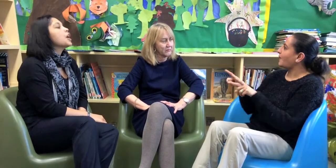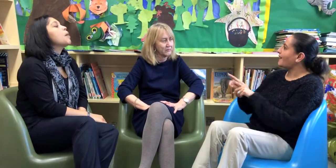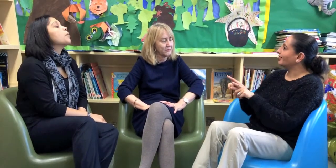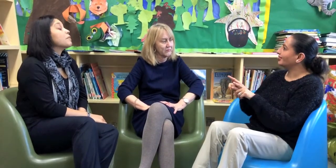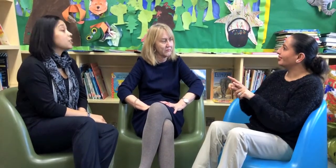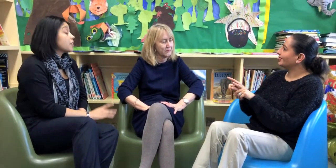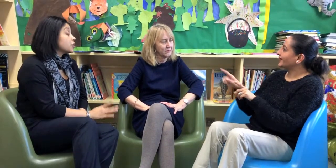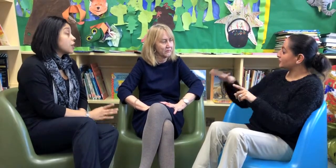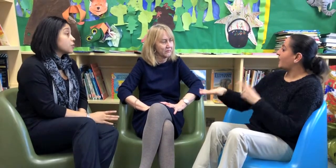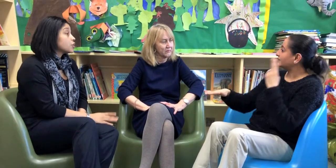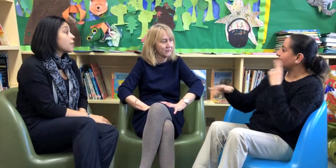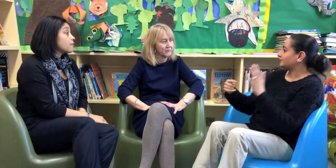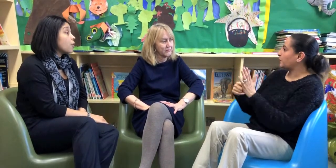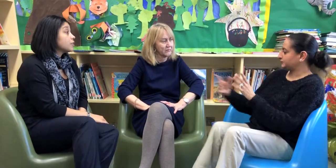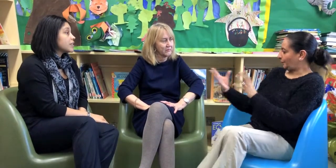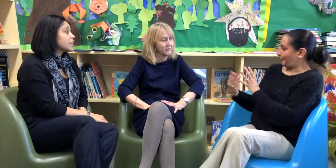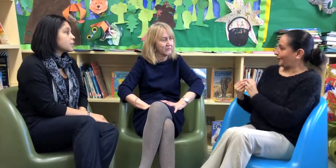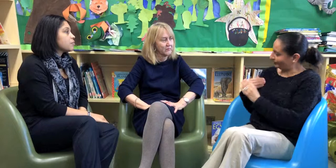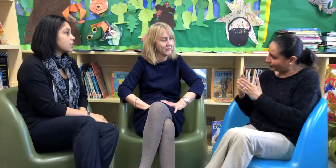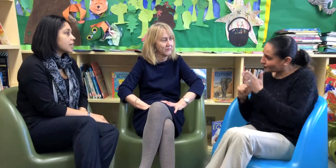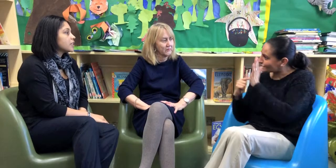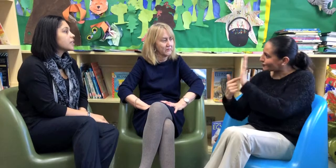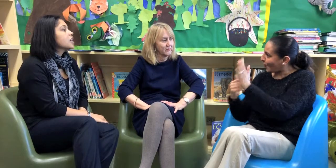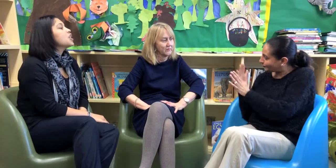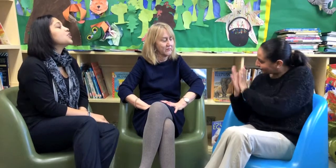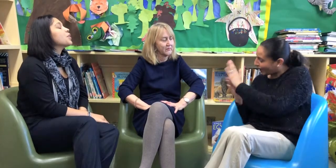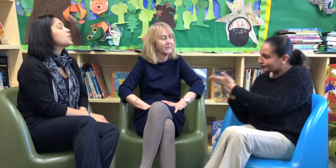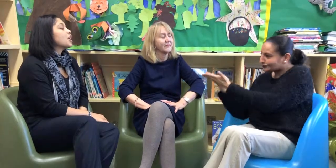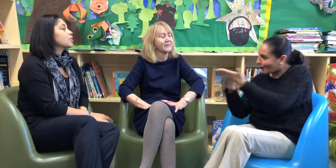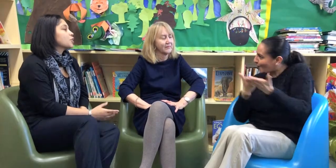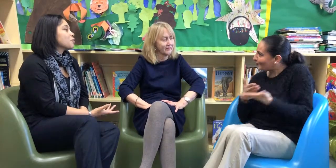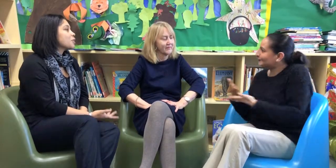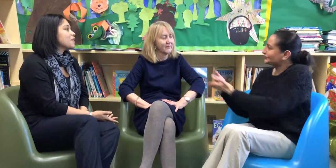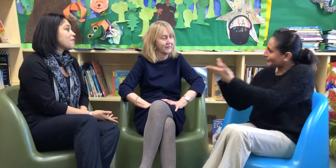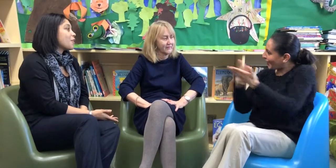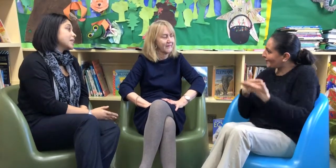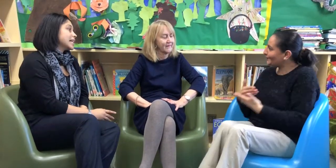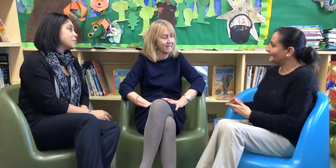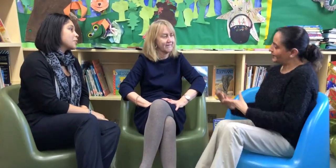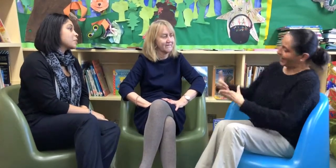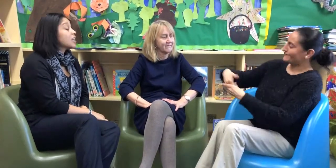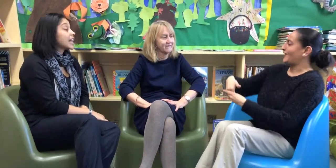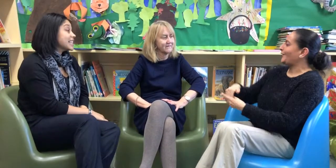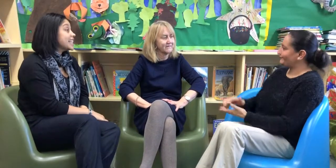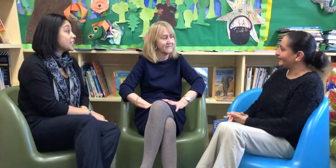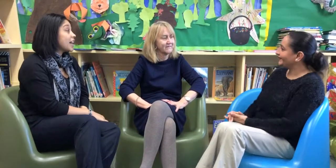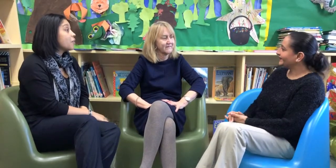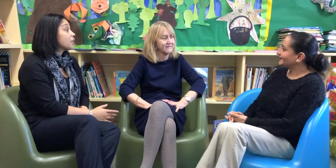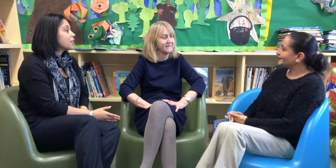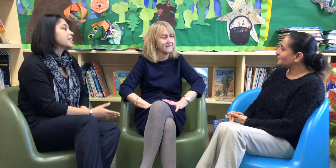But we make sure that the child is also involved in the six-week project, so the child also becomes involved and actually becomes like a teacher with us